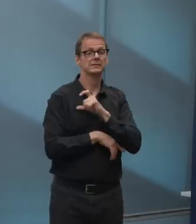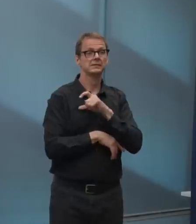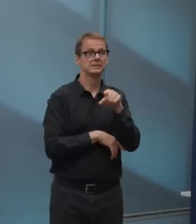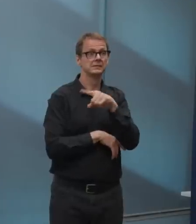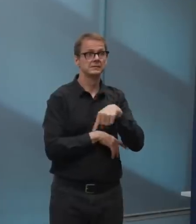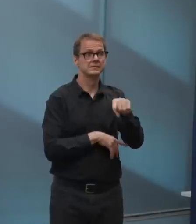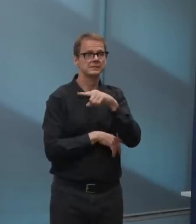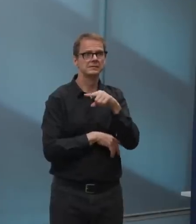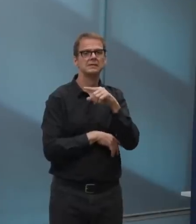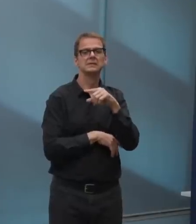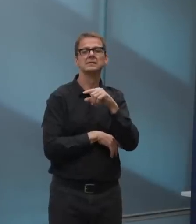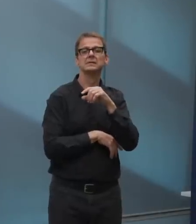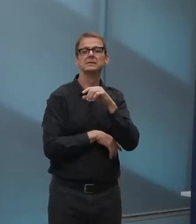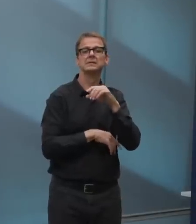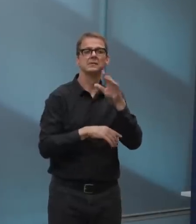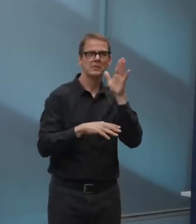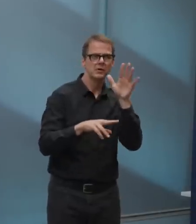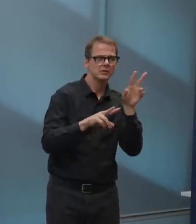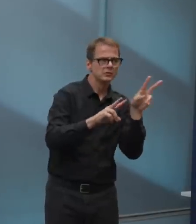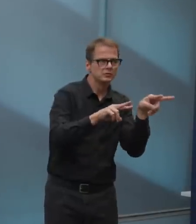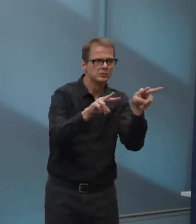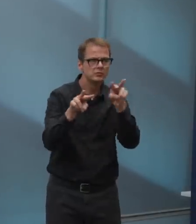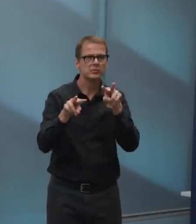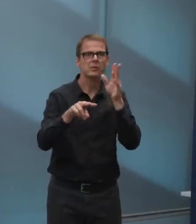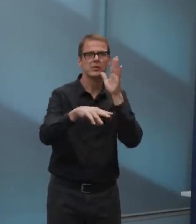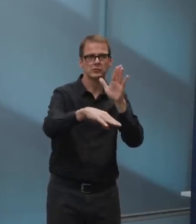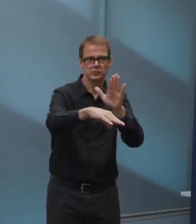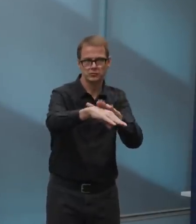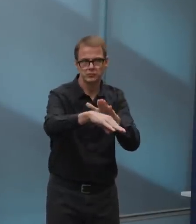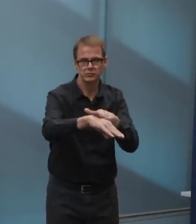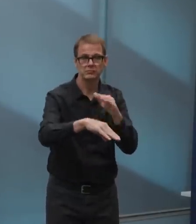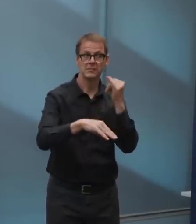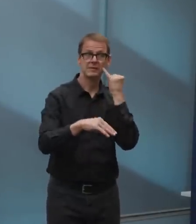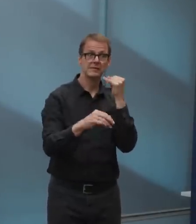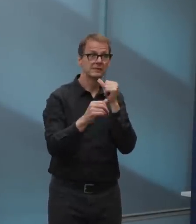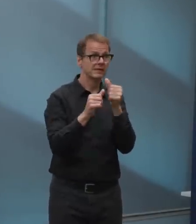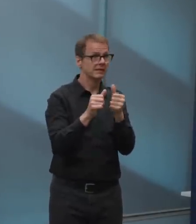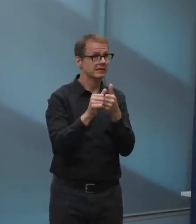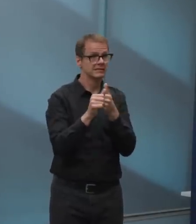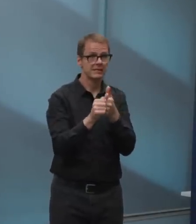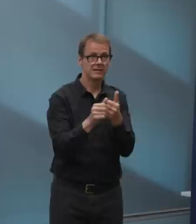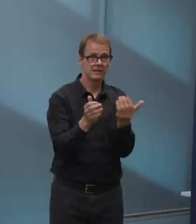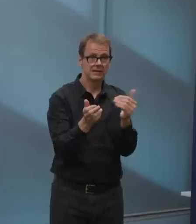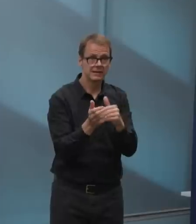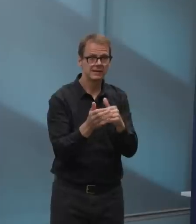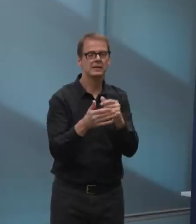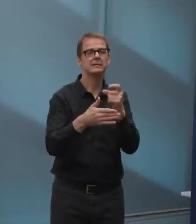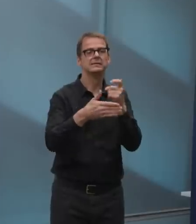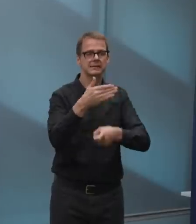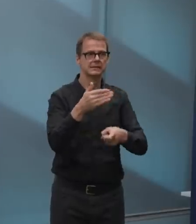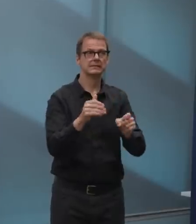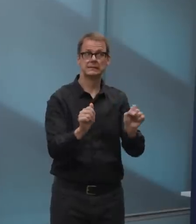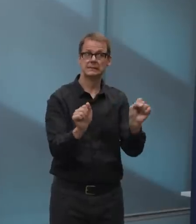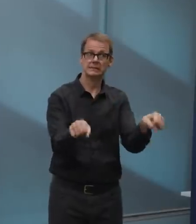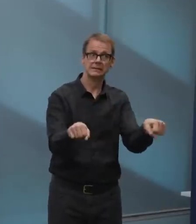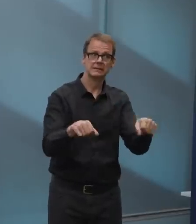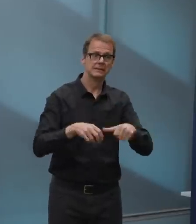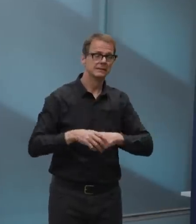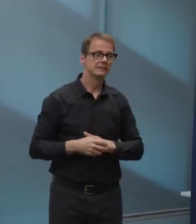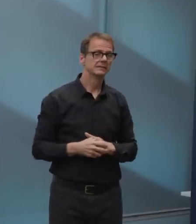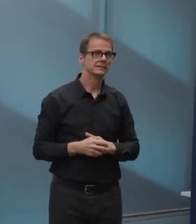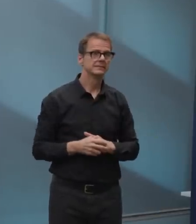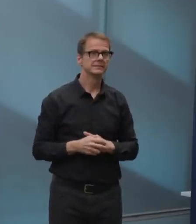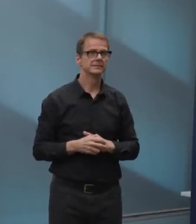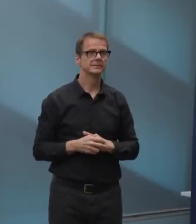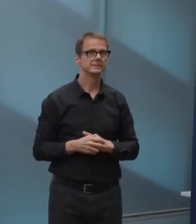Other openings, um, the animal care and control center, we're looking at a, a phased relaunch, uh, which is planned